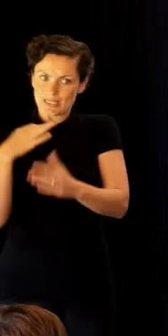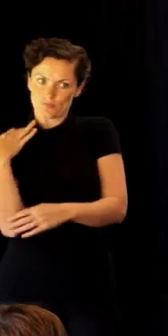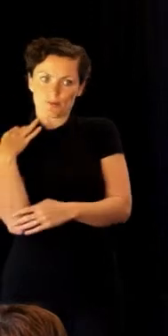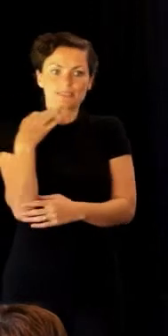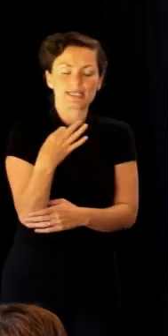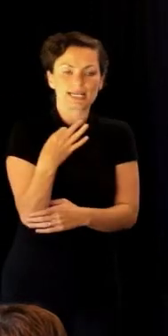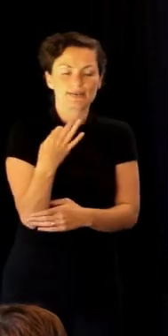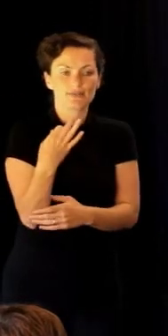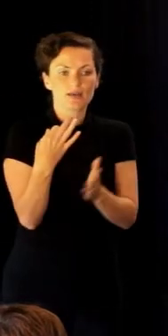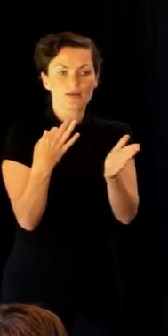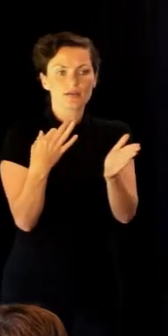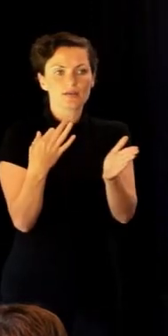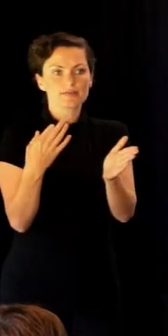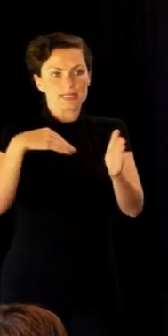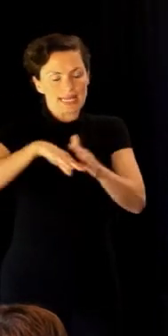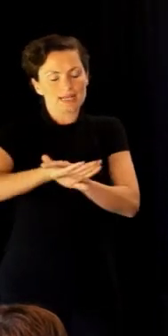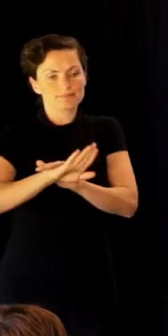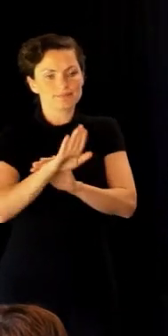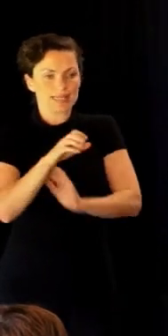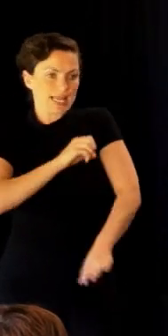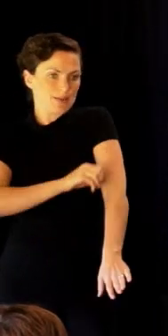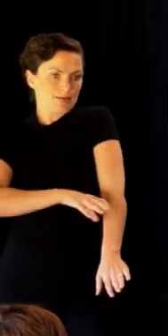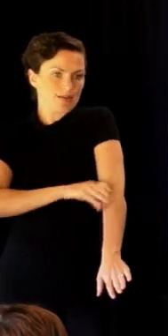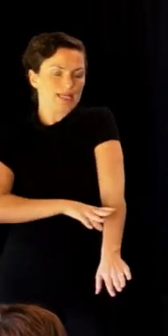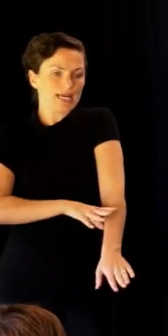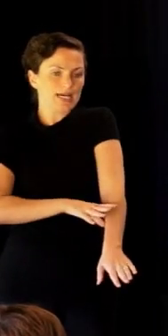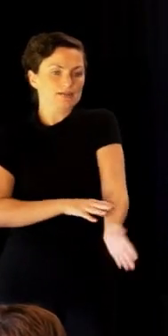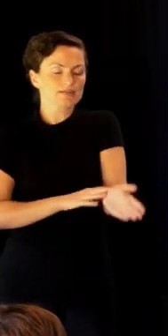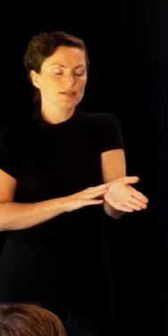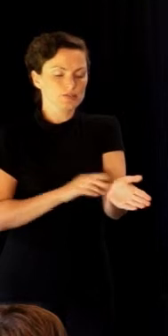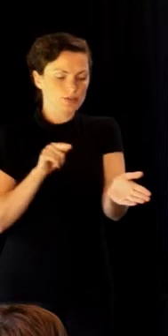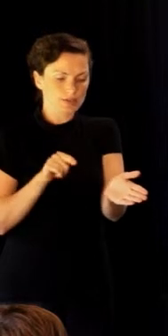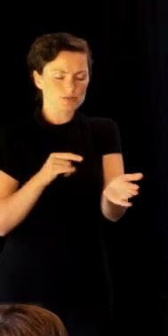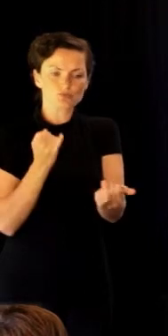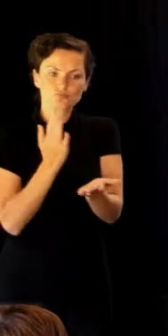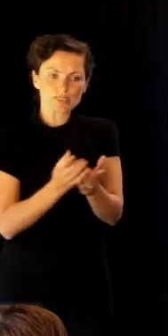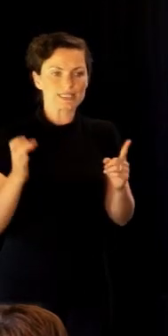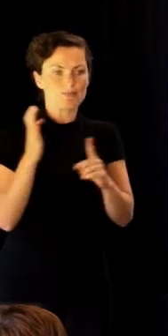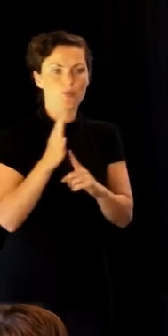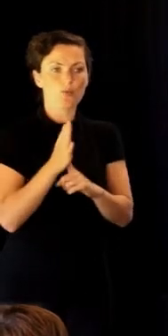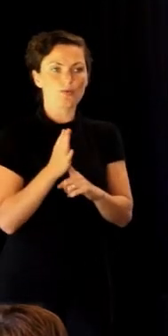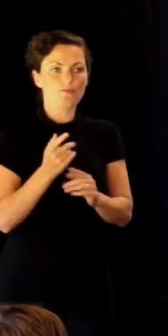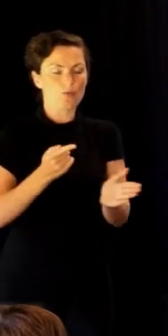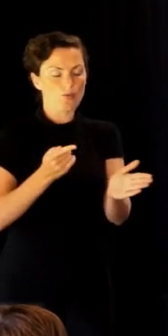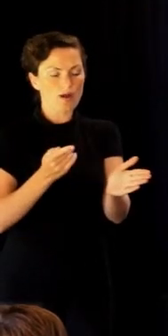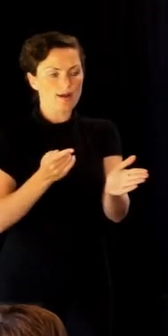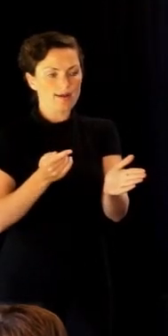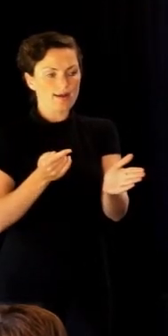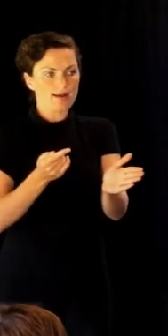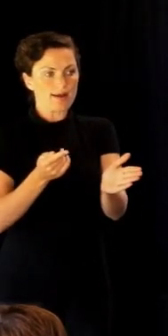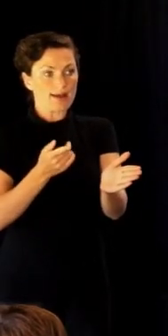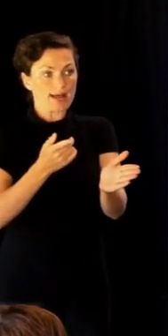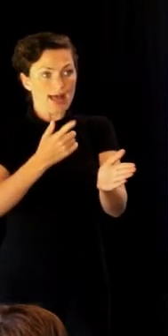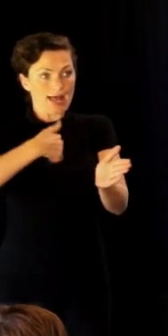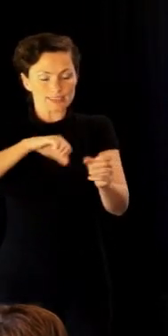-represented by haemophilia within the Māori community in New Zealand, and that is why it was such an important part of getting